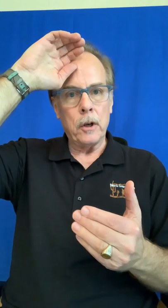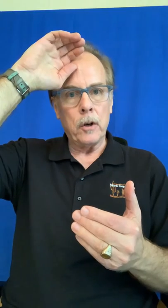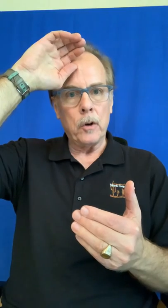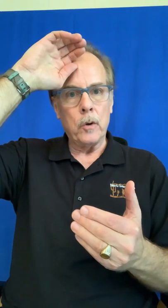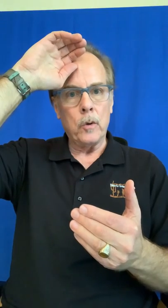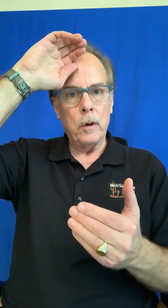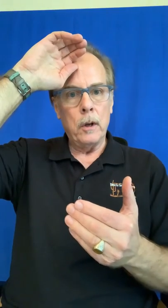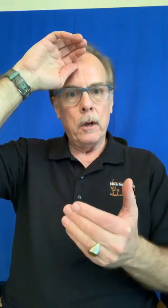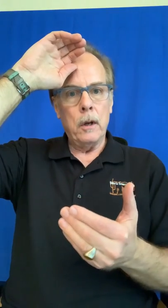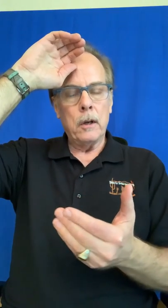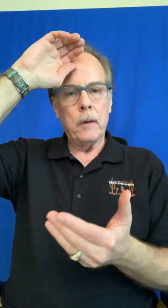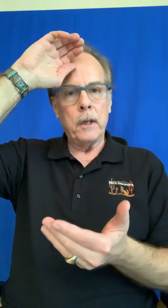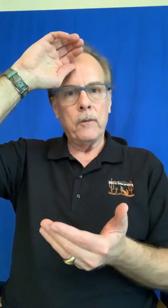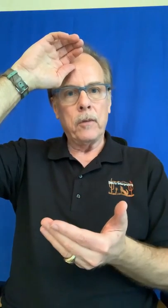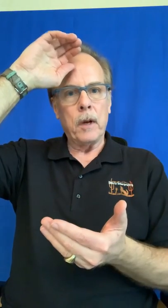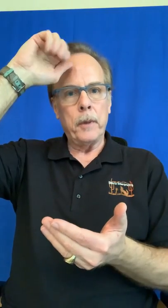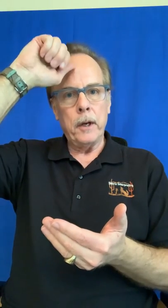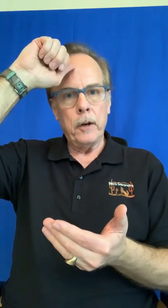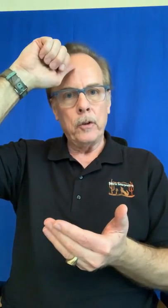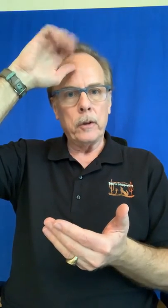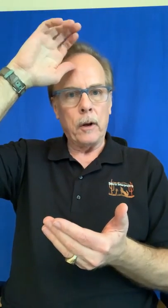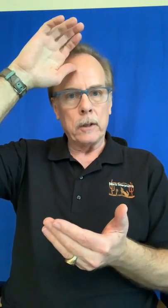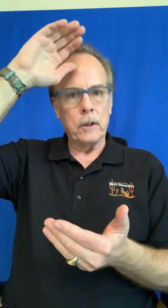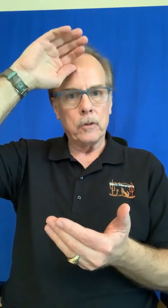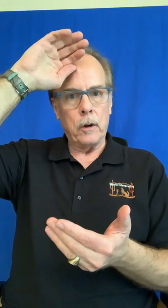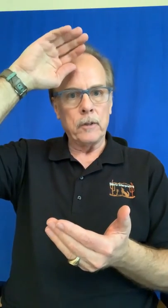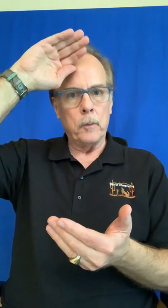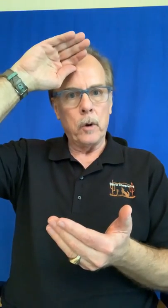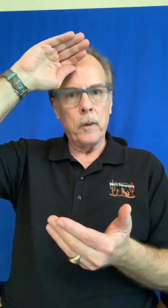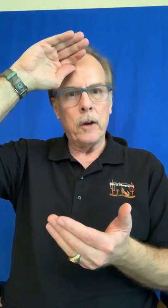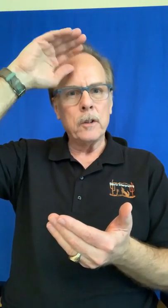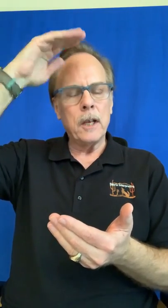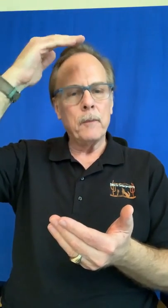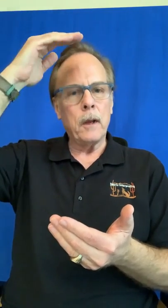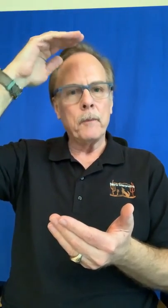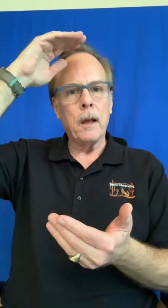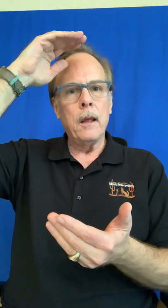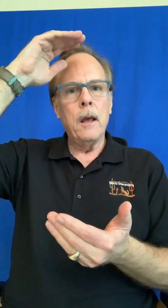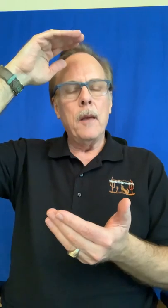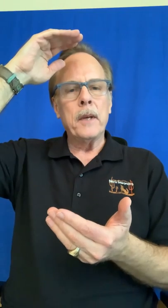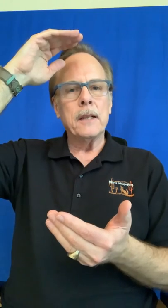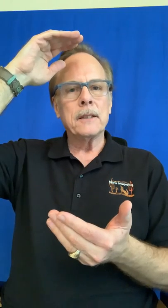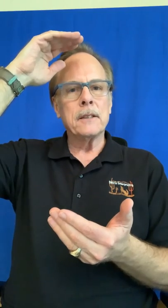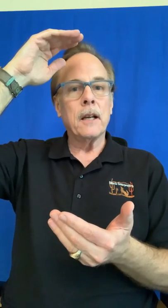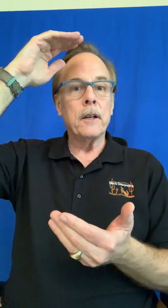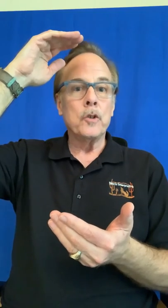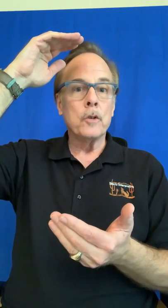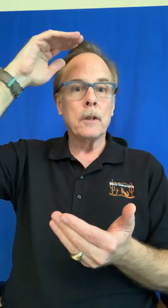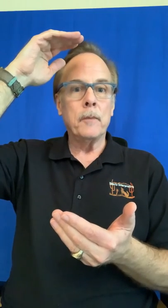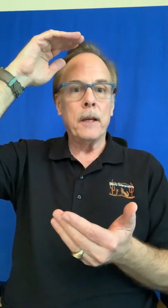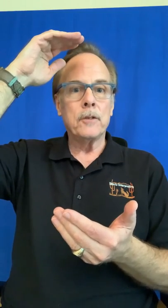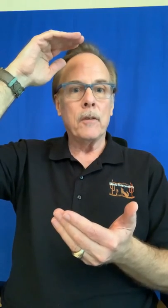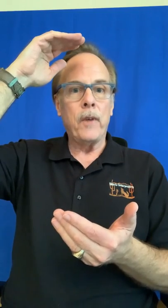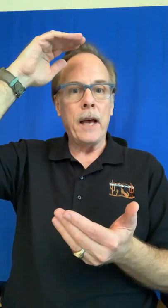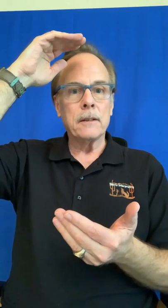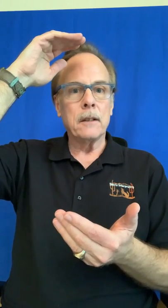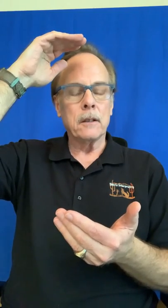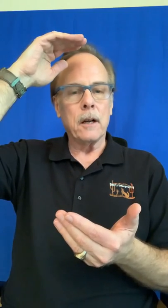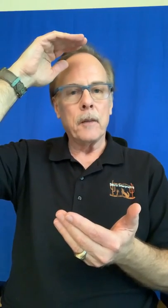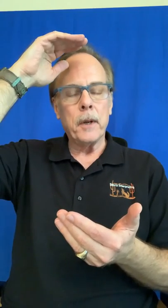coming from up here and you can actually start off as a boy but I always have um because the sign is usually made so fast and it's a compound